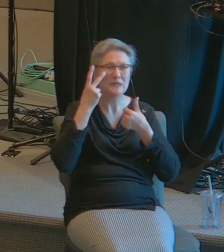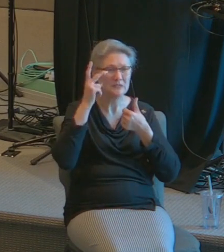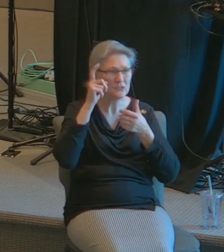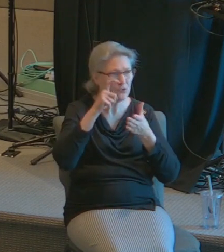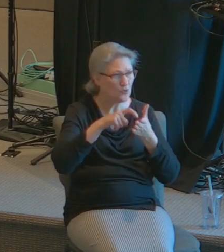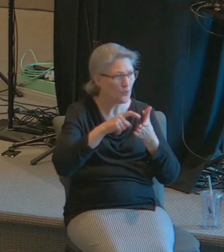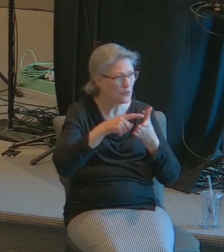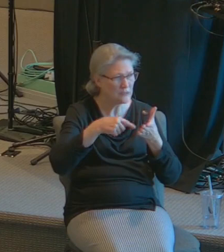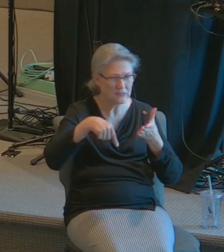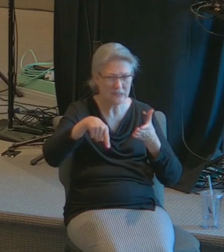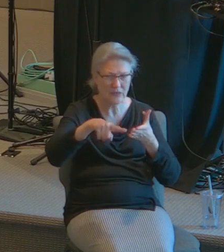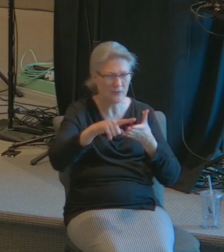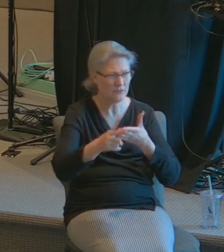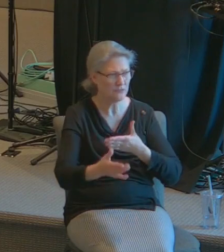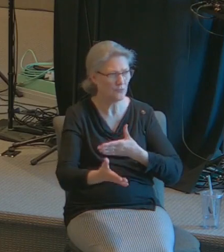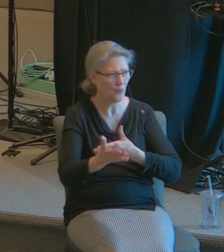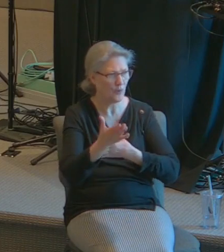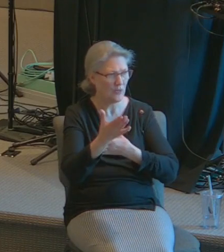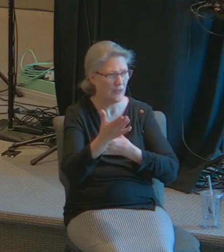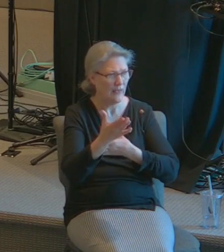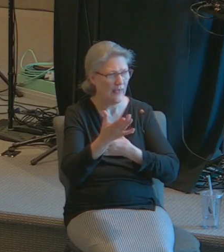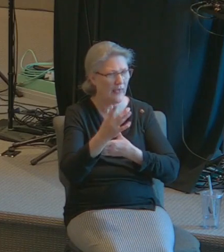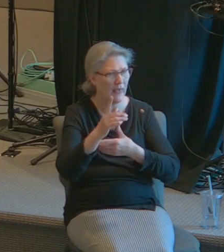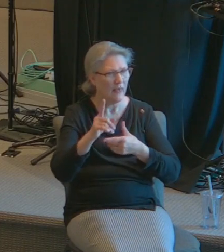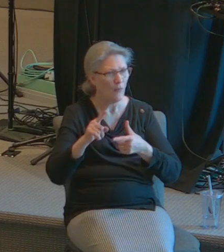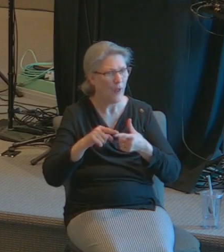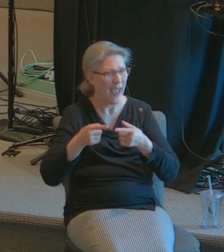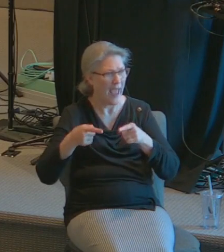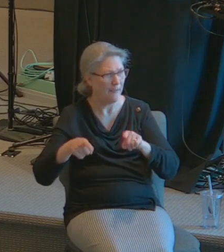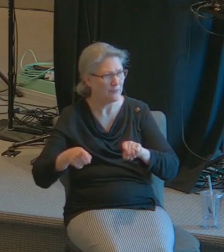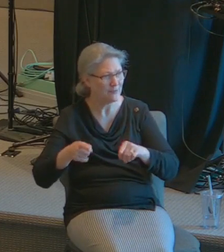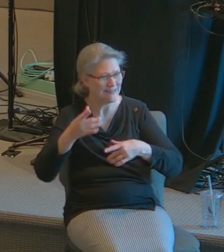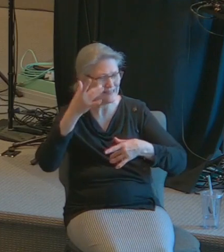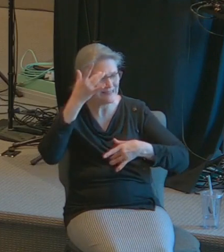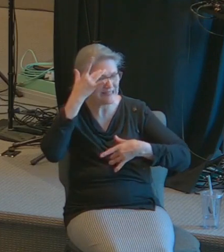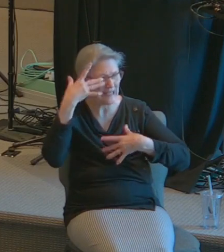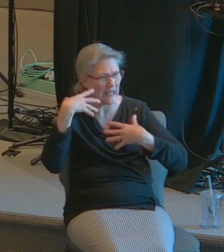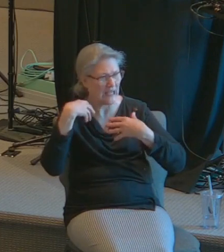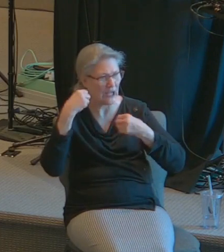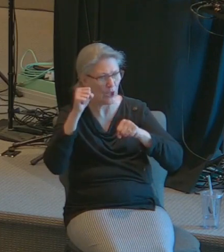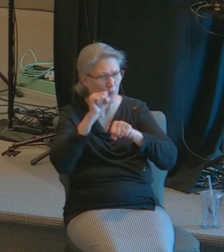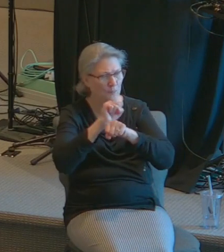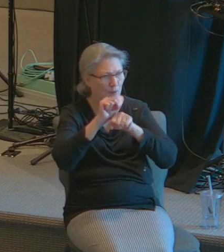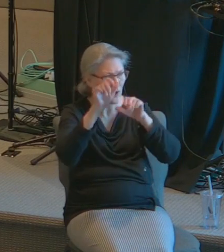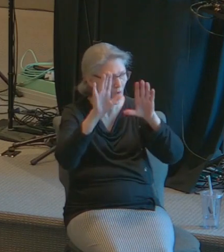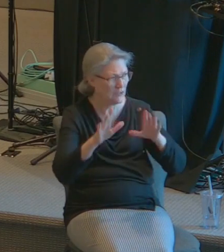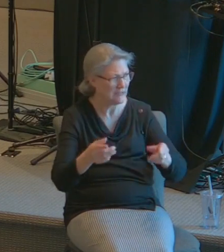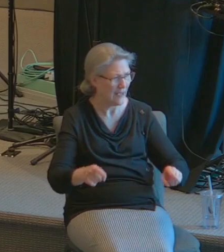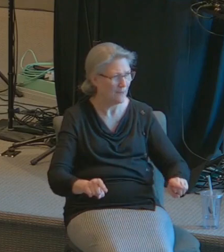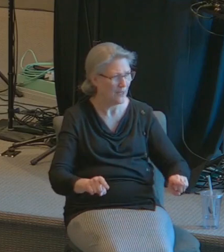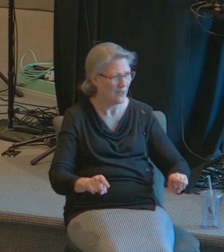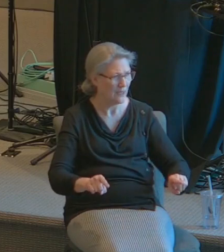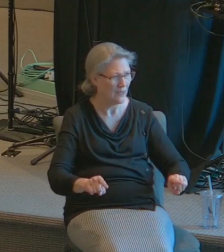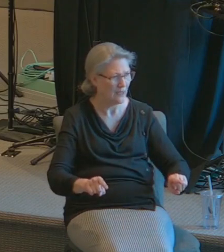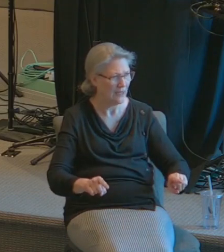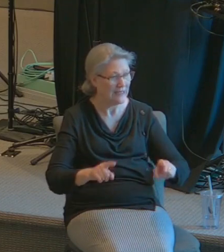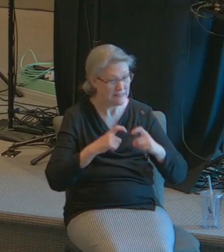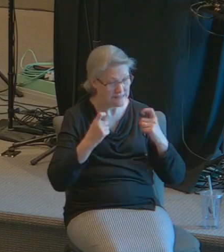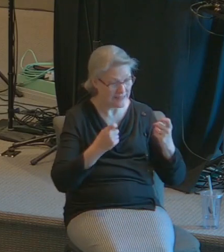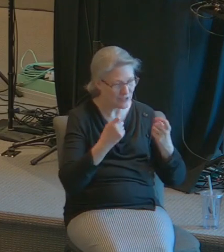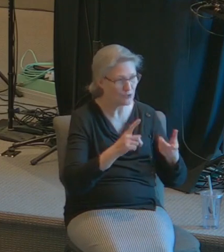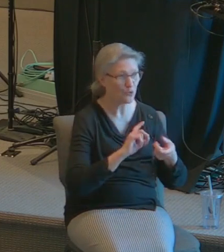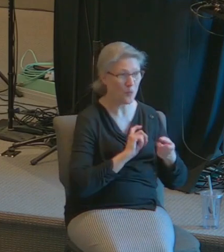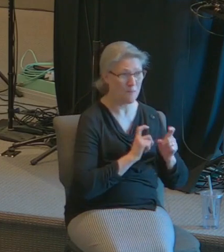that sick are healed miracles are taking place sinners are